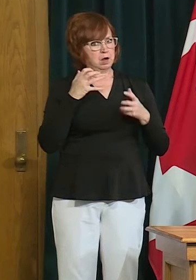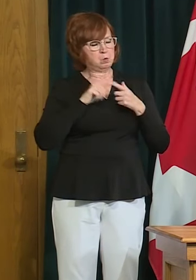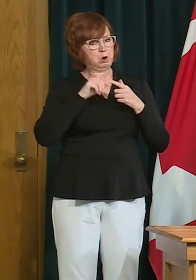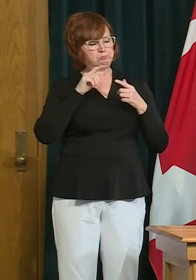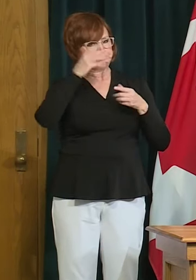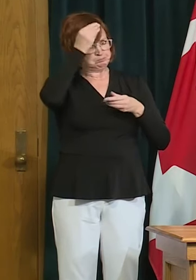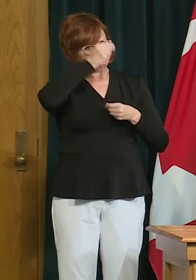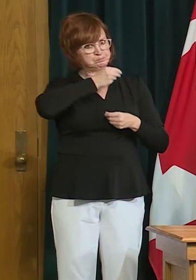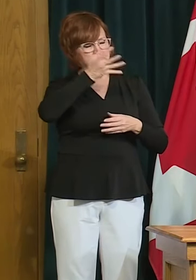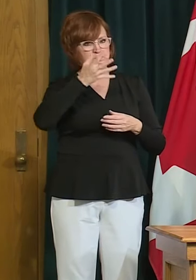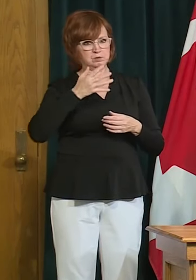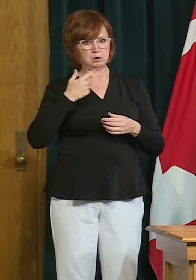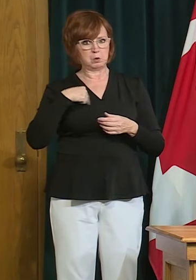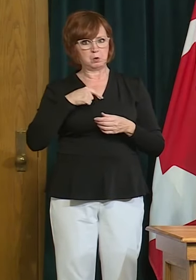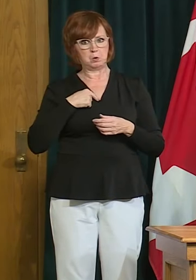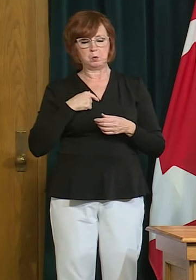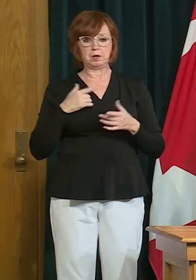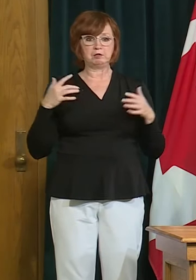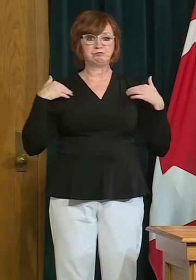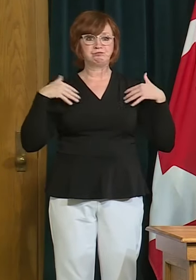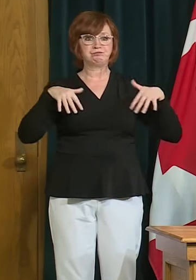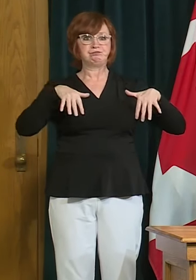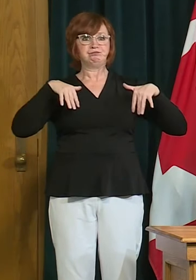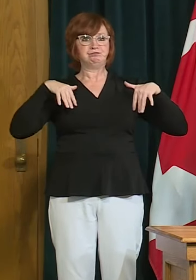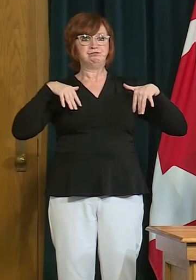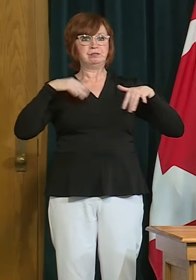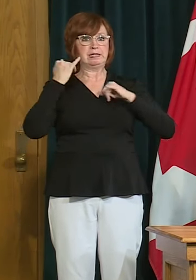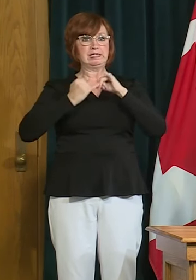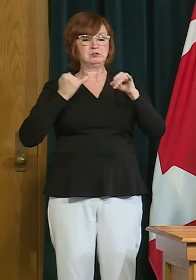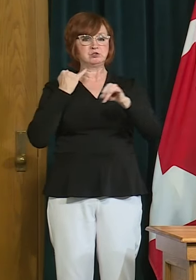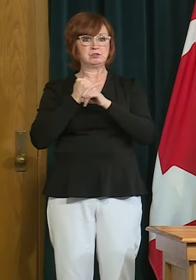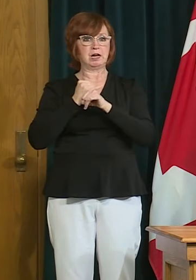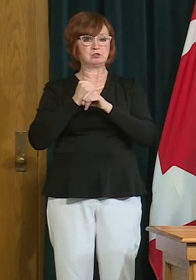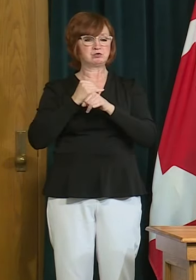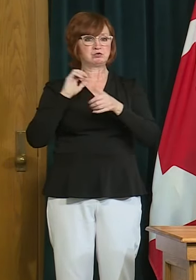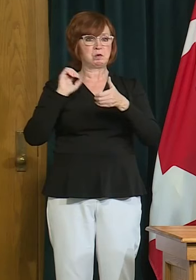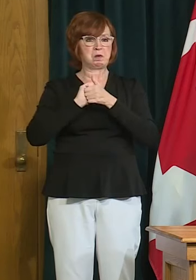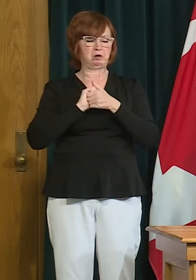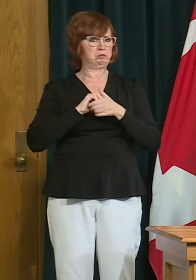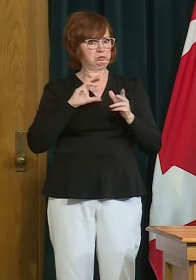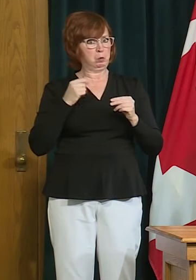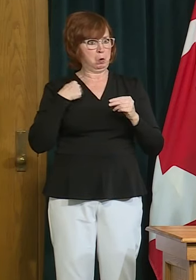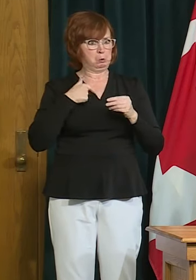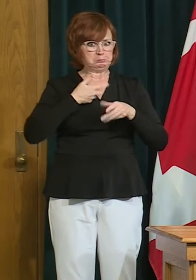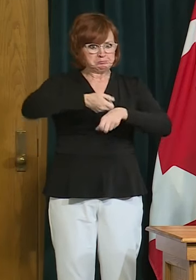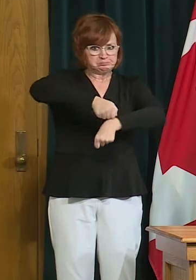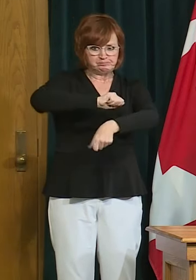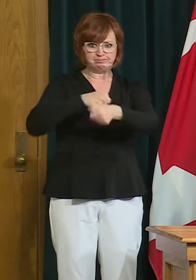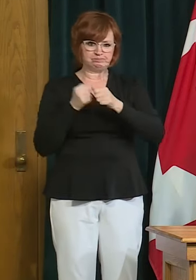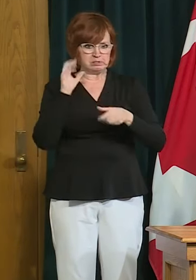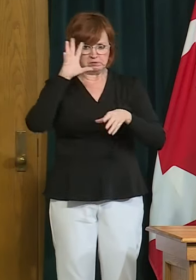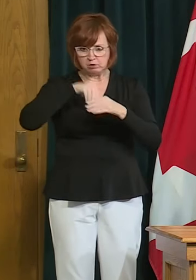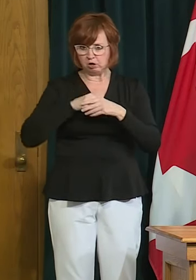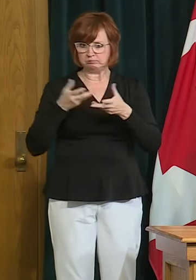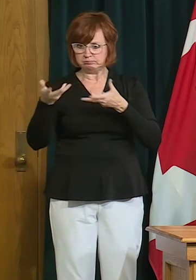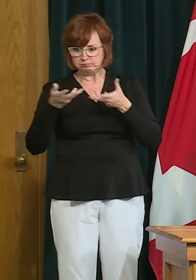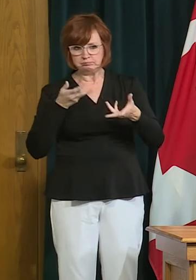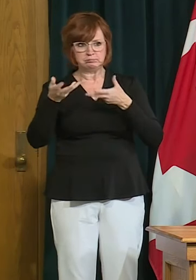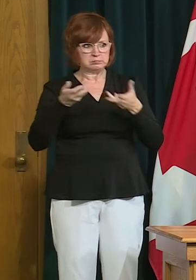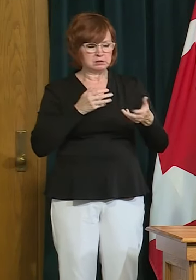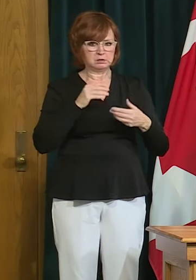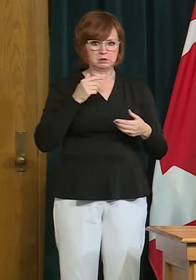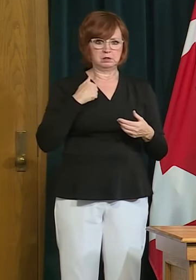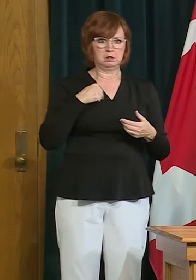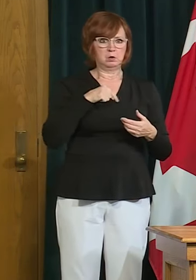stems around uh the need for us to have relationships with our international partners from an export perspective as this is how we create wealth in